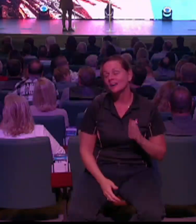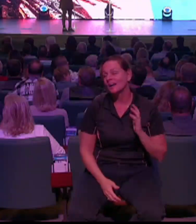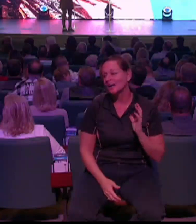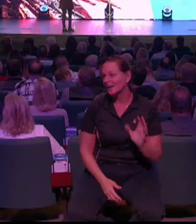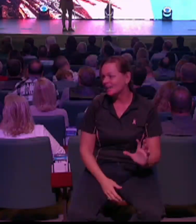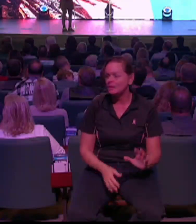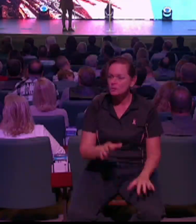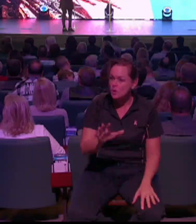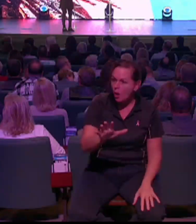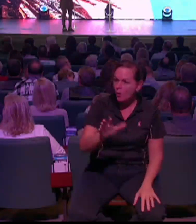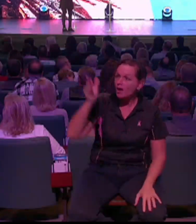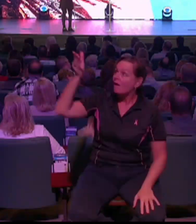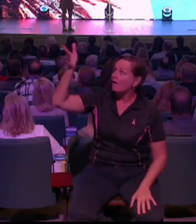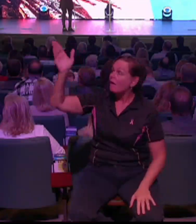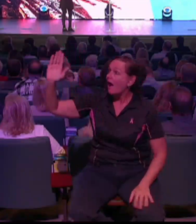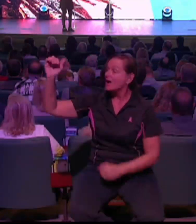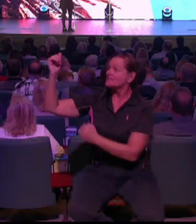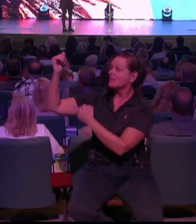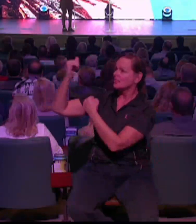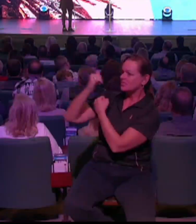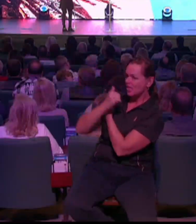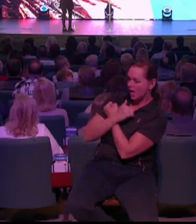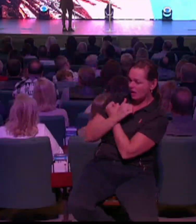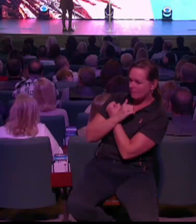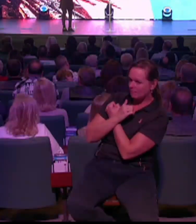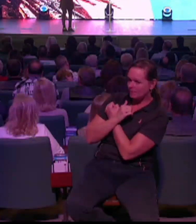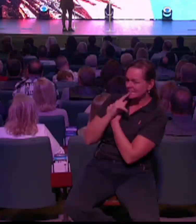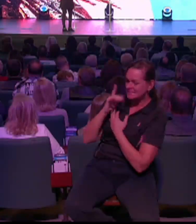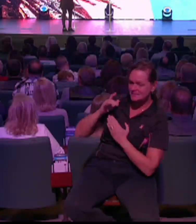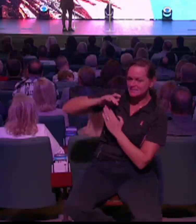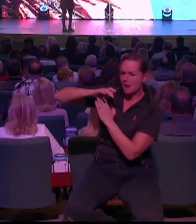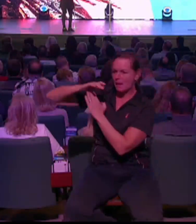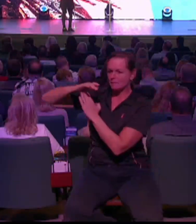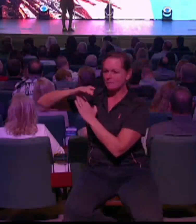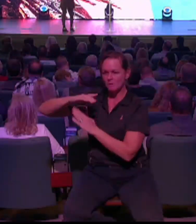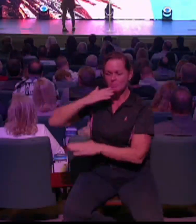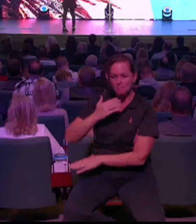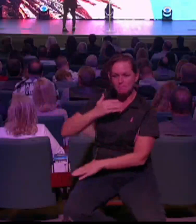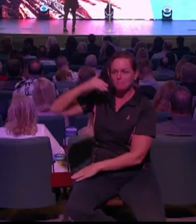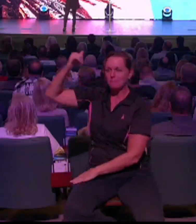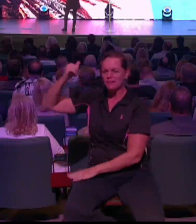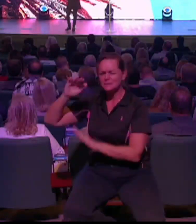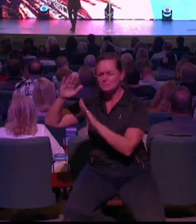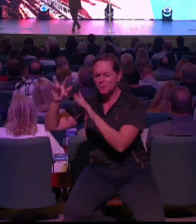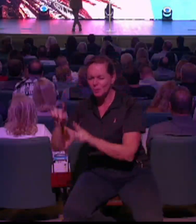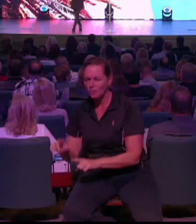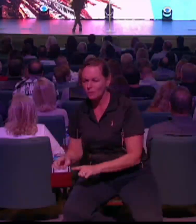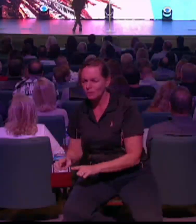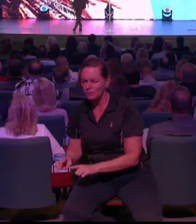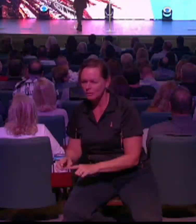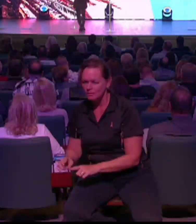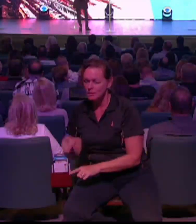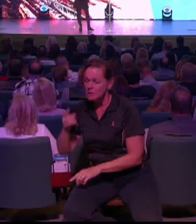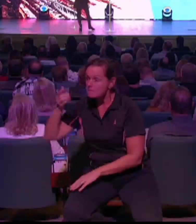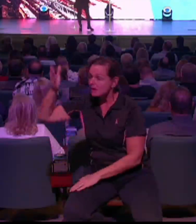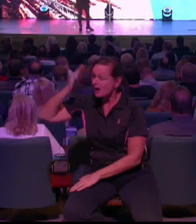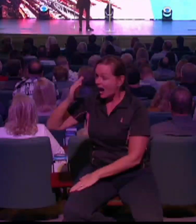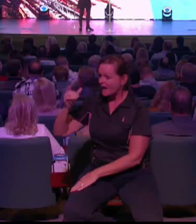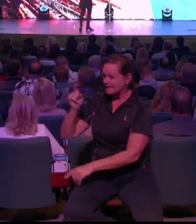miraculous provision of God. And each of us have been given everything, everything that we need